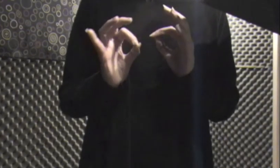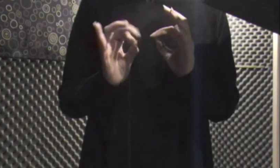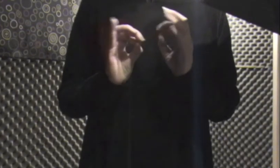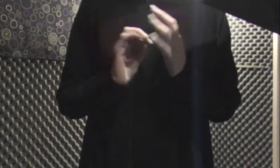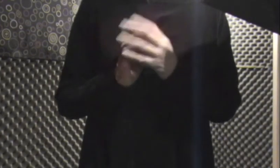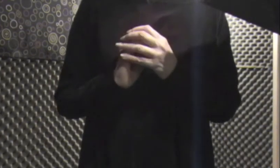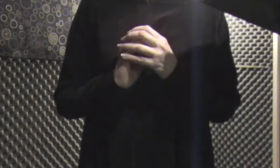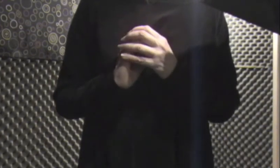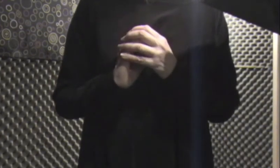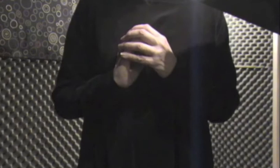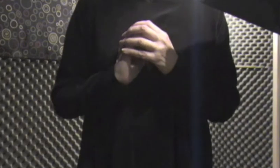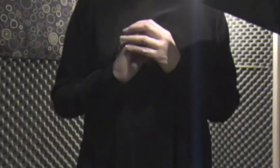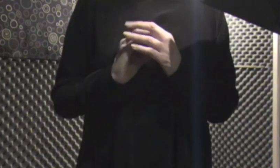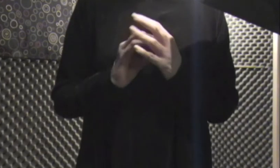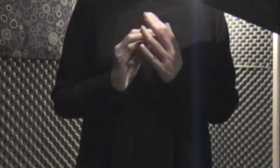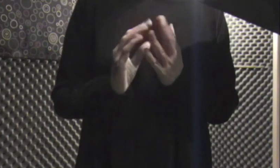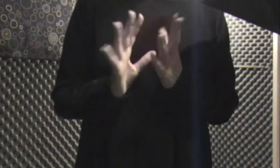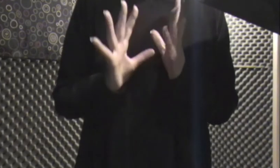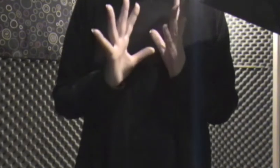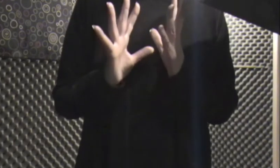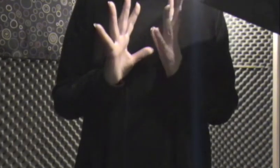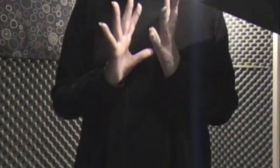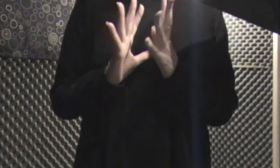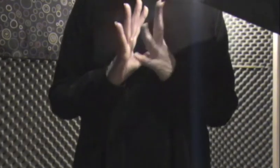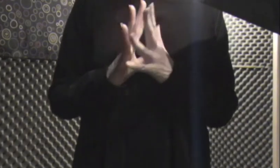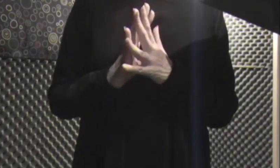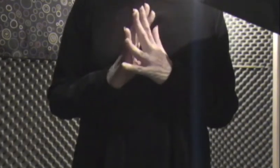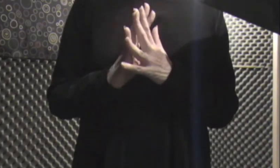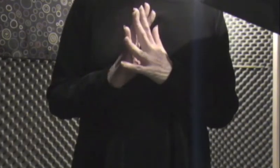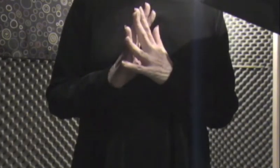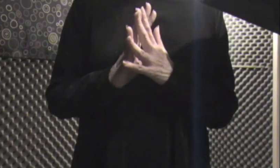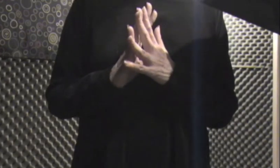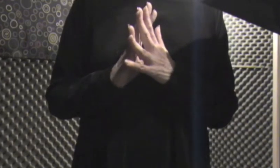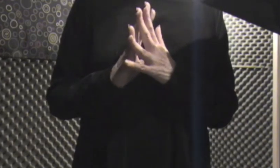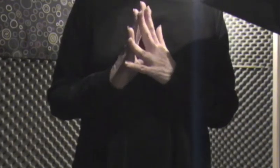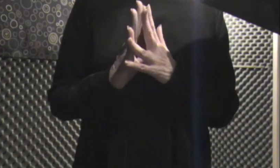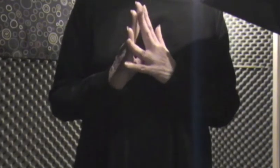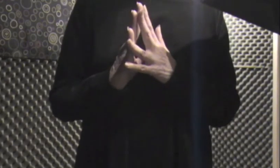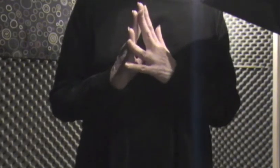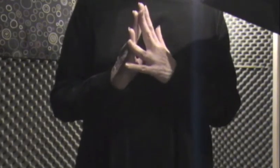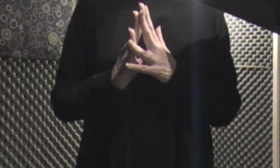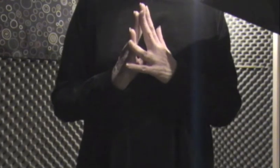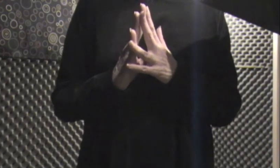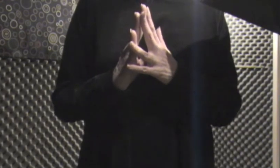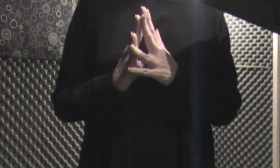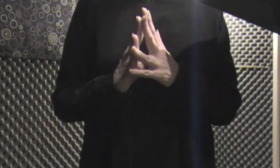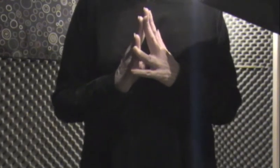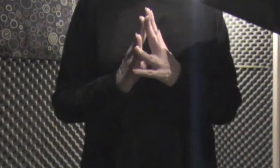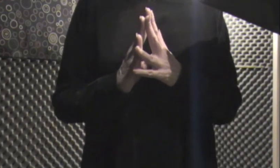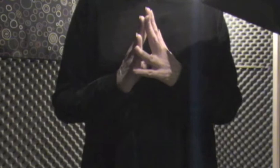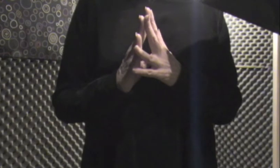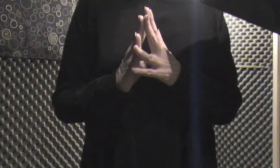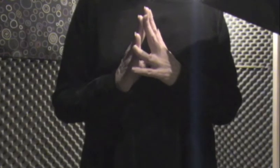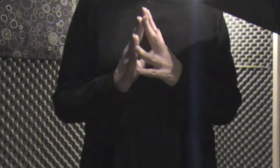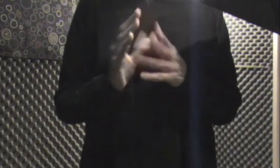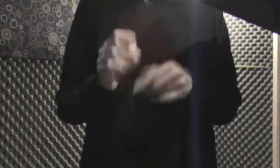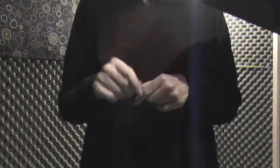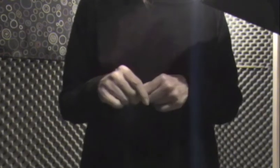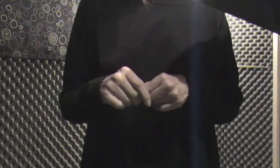first thing I see In the morning And the last thing I see at night Promise me You won't leave me alone You know